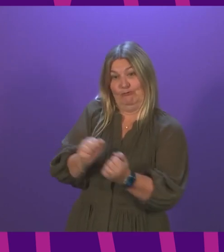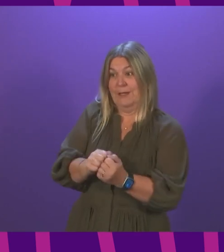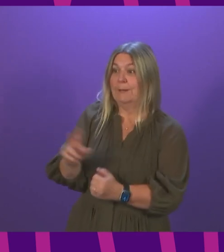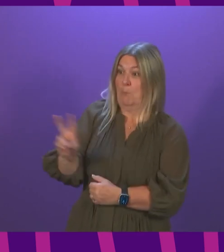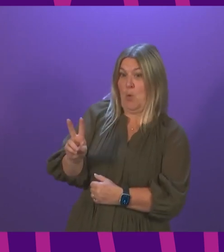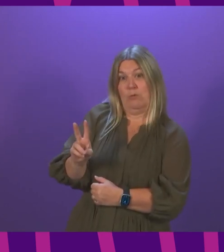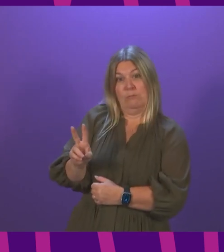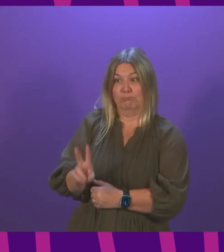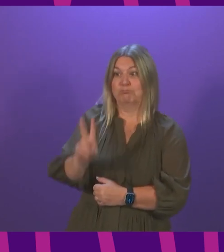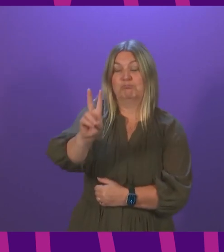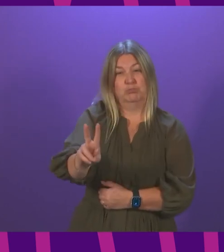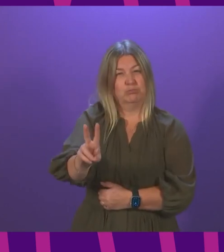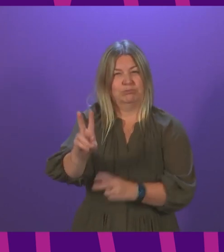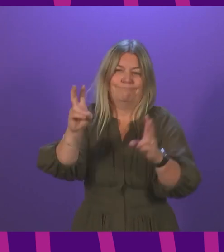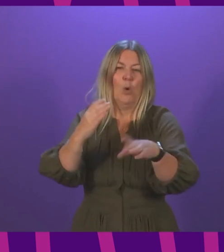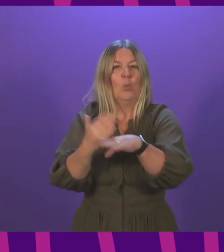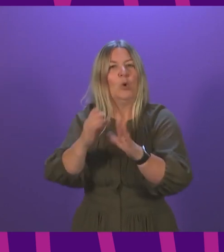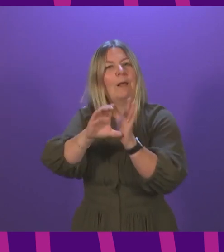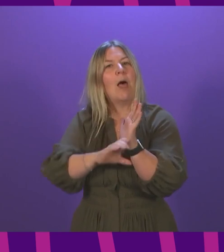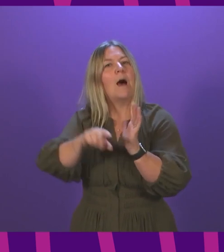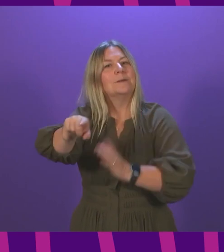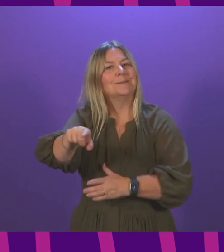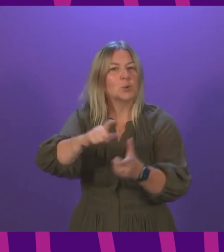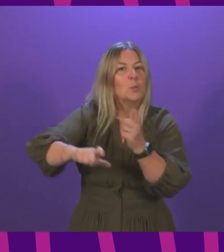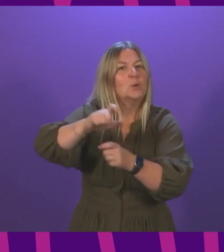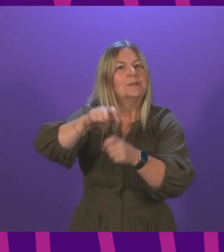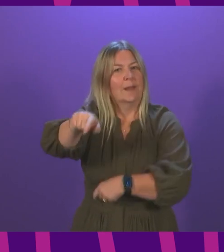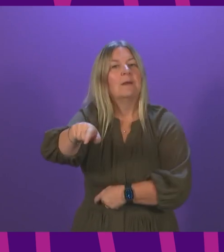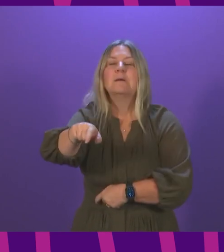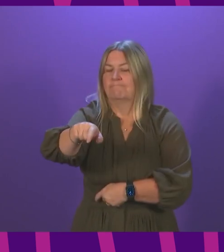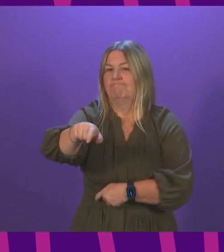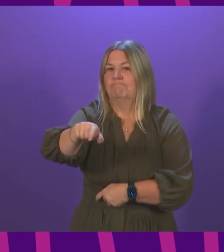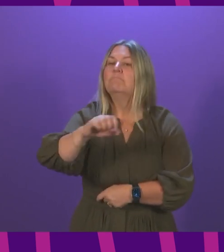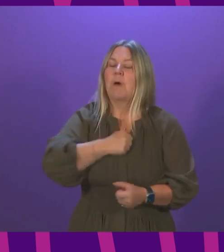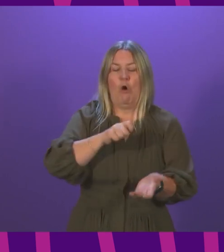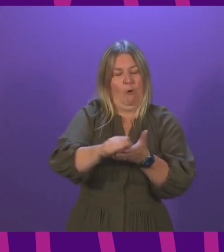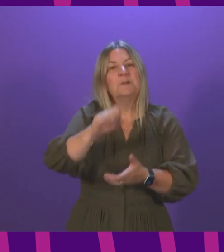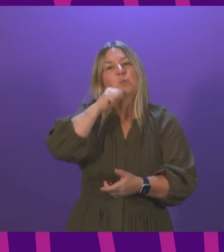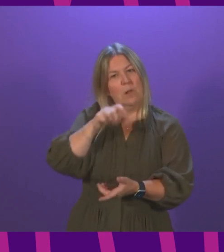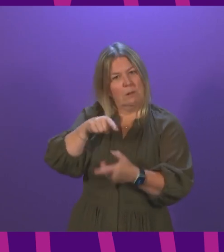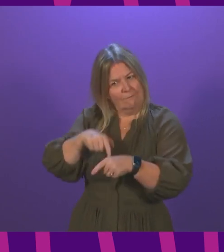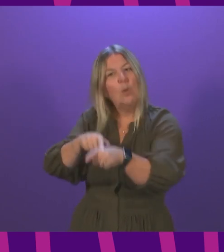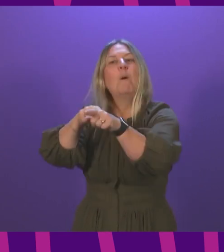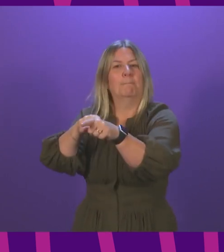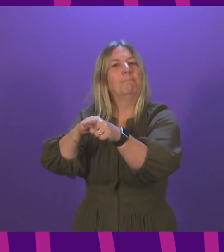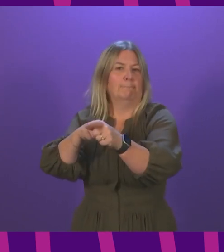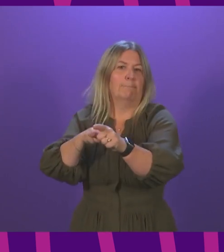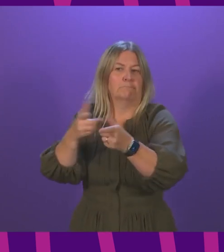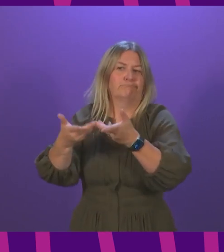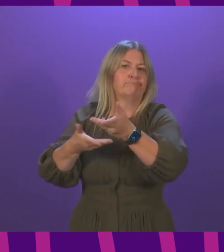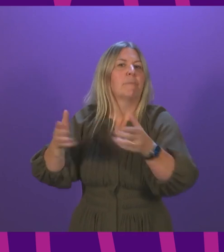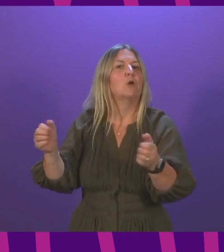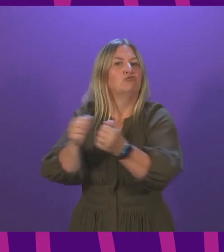to a working-class community. My office will be in touch to take that forward shortly. I am certainly willing to meet